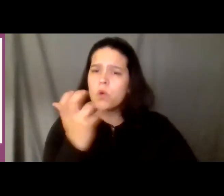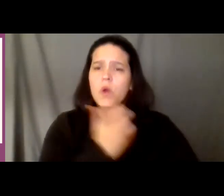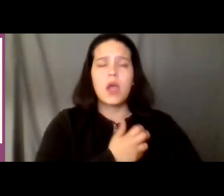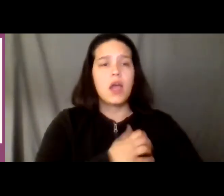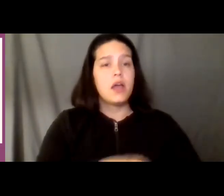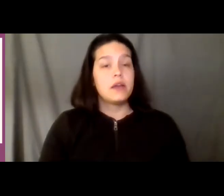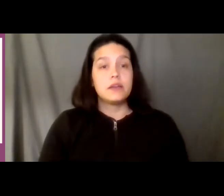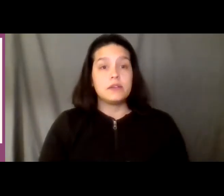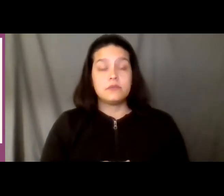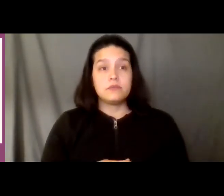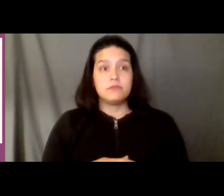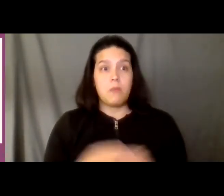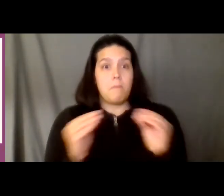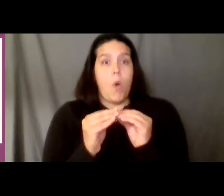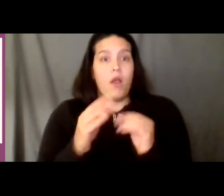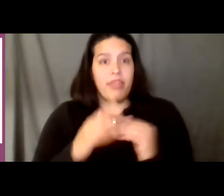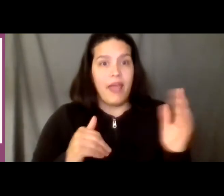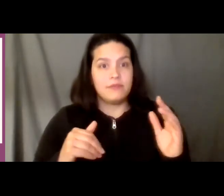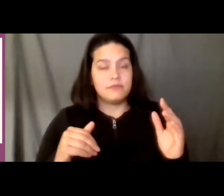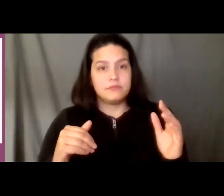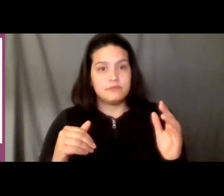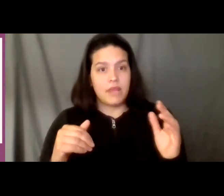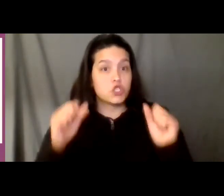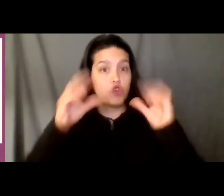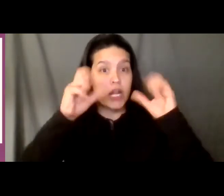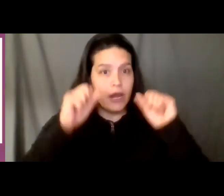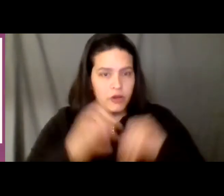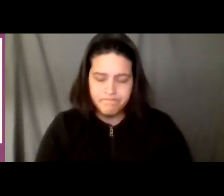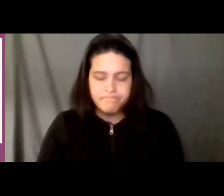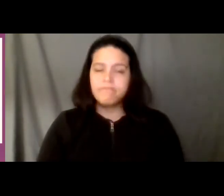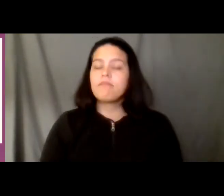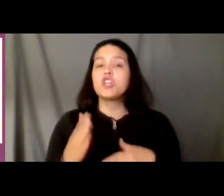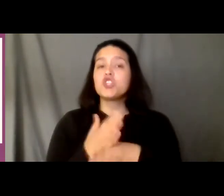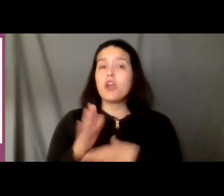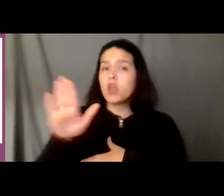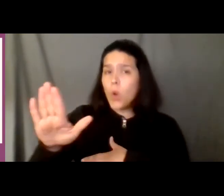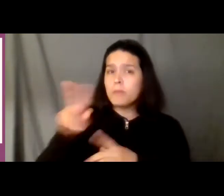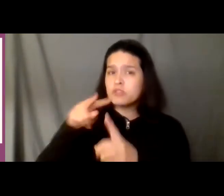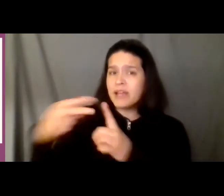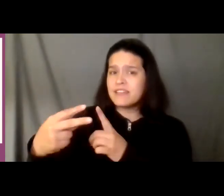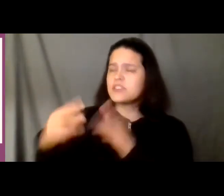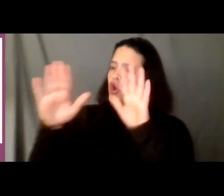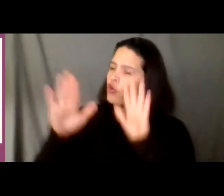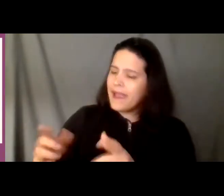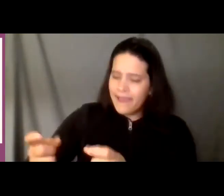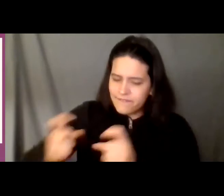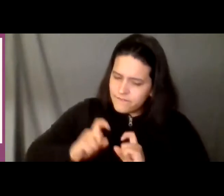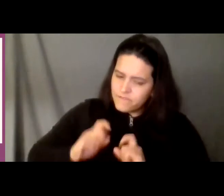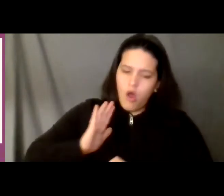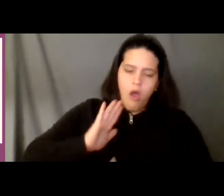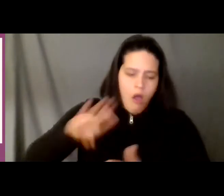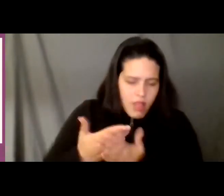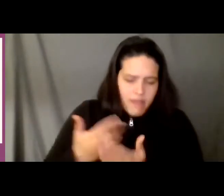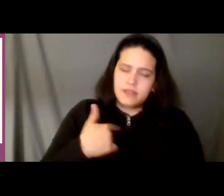sharing uh what you have uh is a great gift uh for all of us